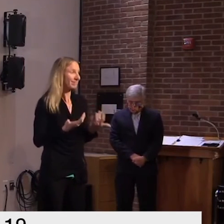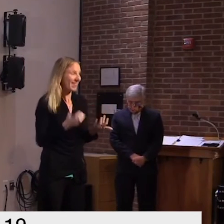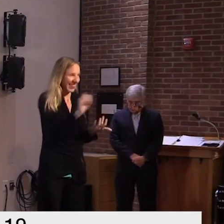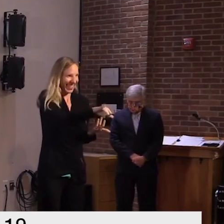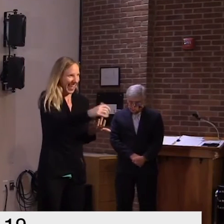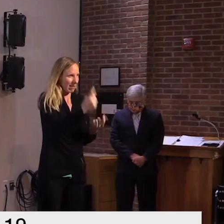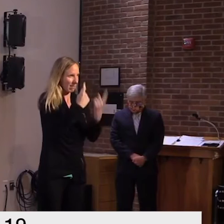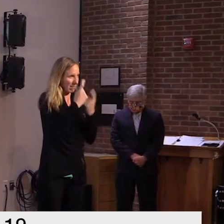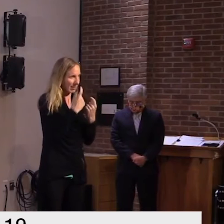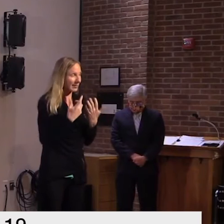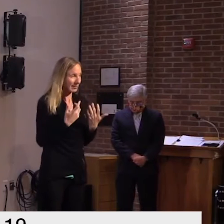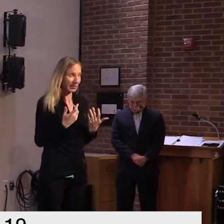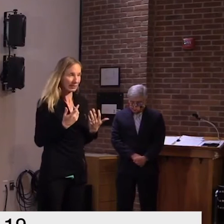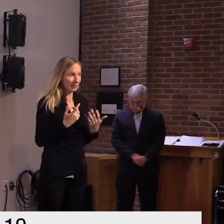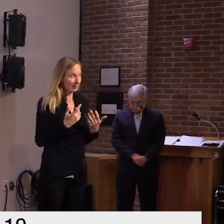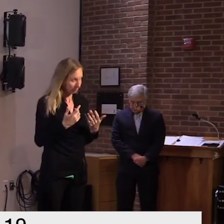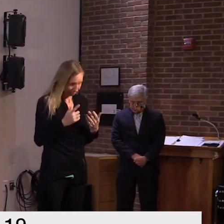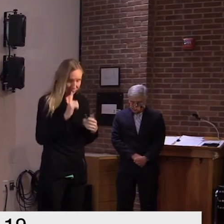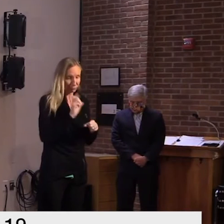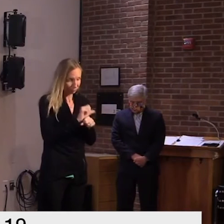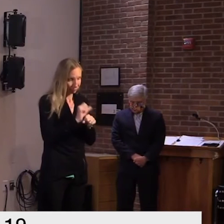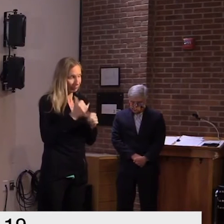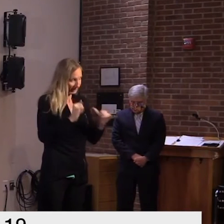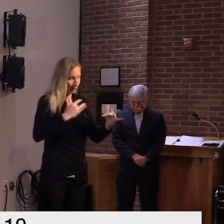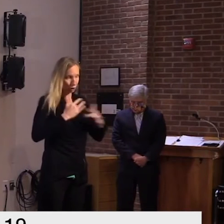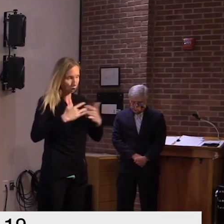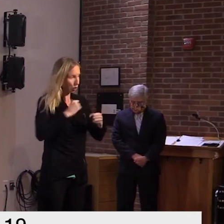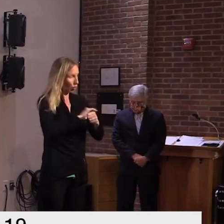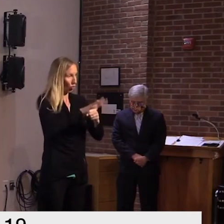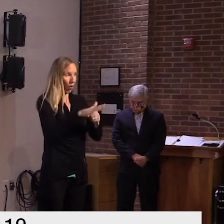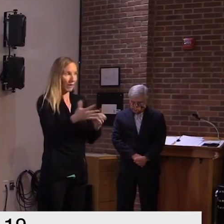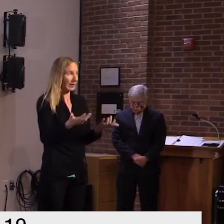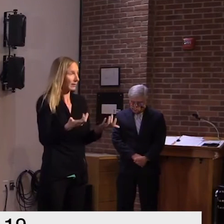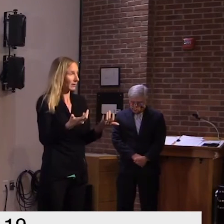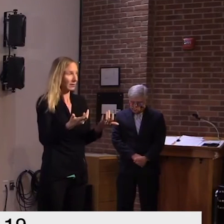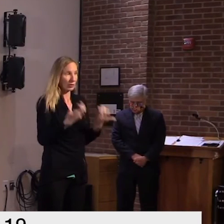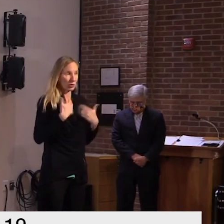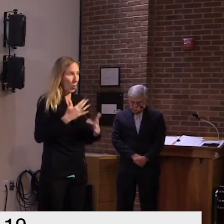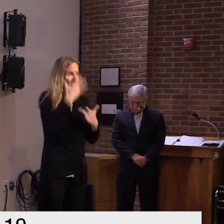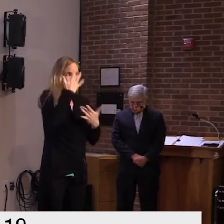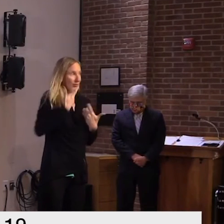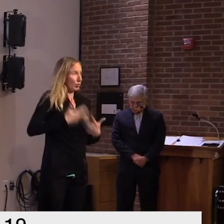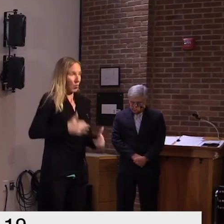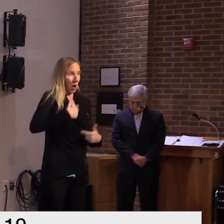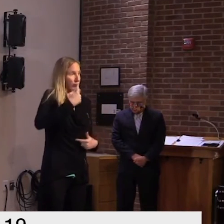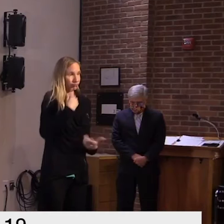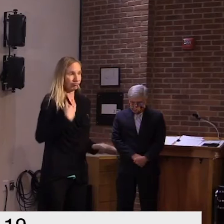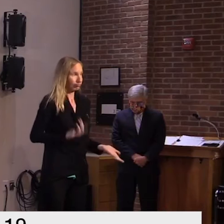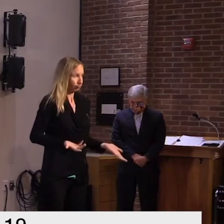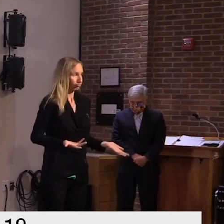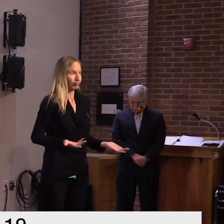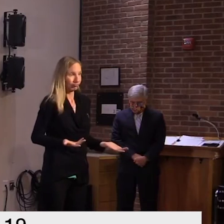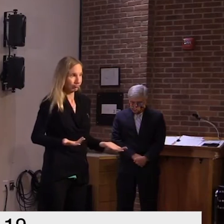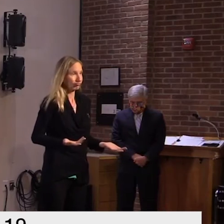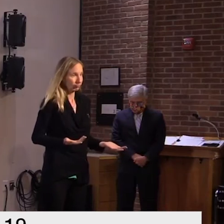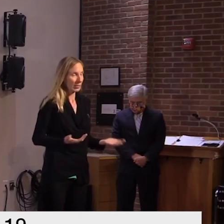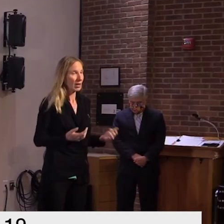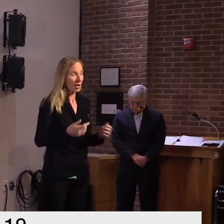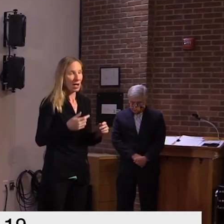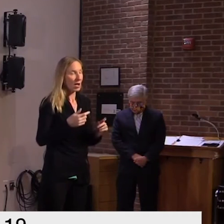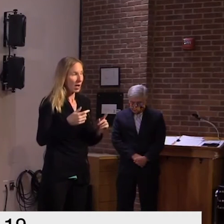appropriately still concerned about covid not wanting to contract it and knowing that